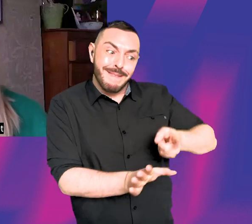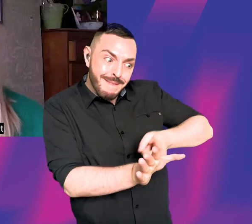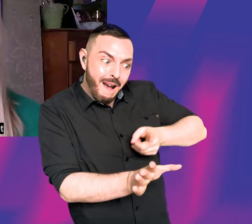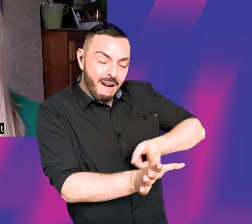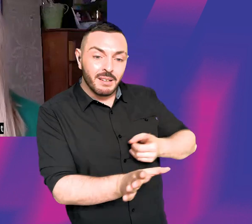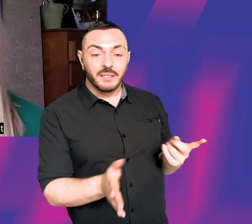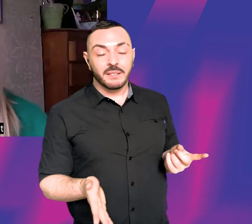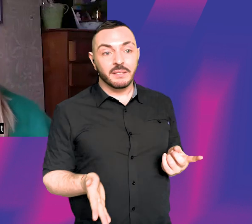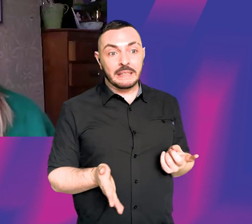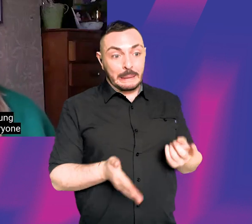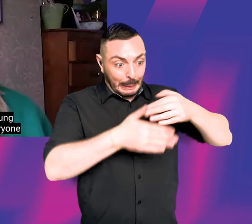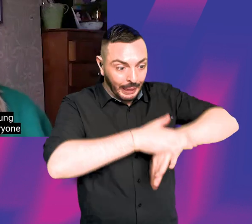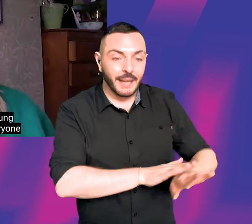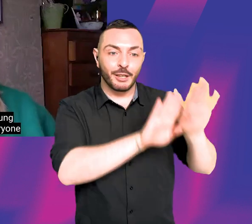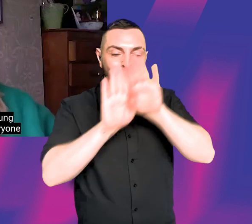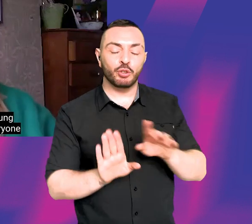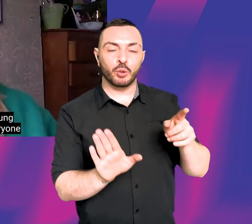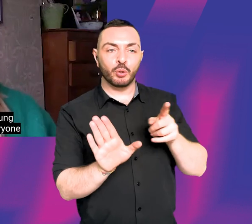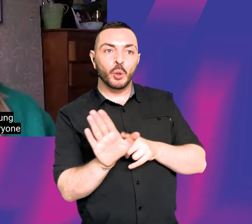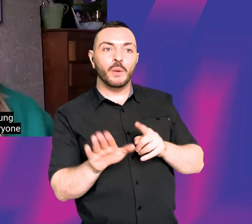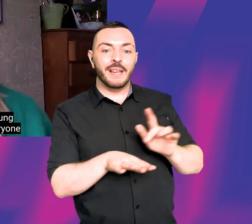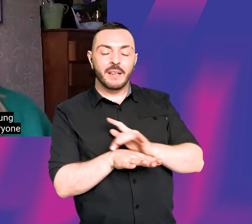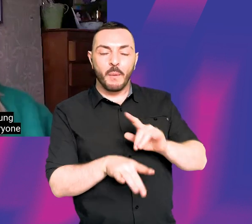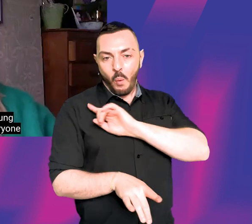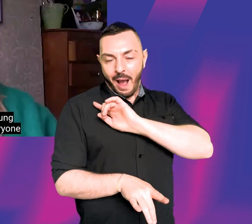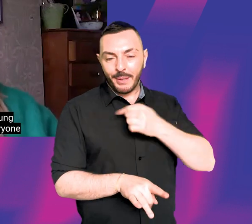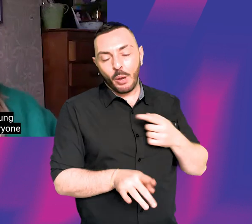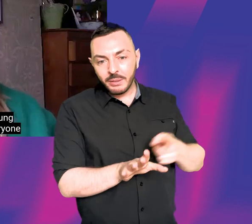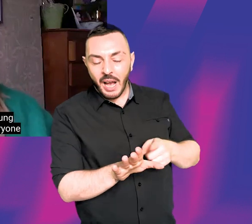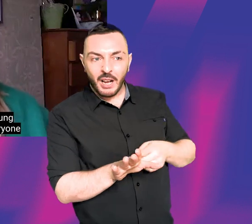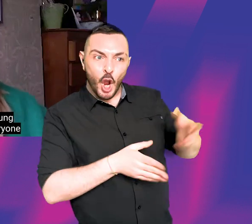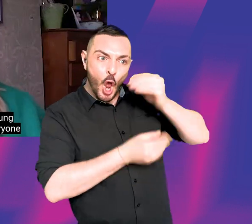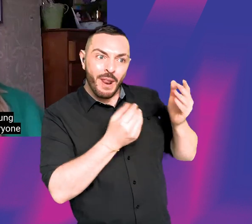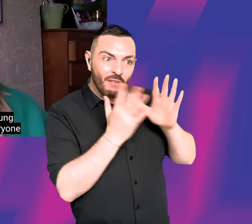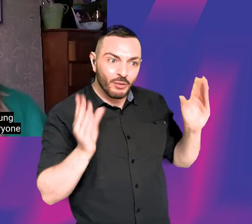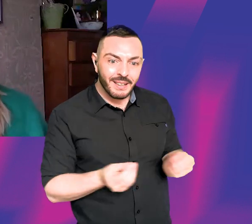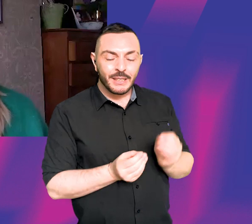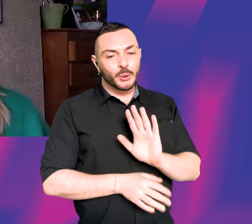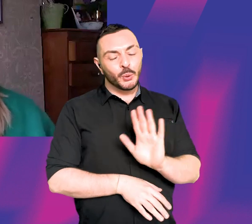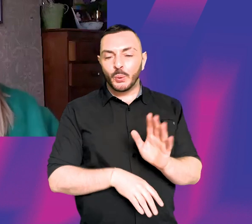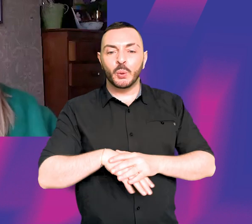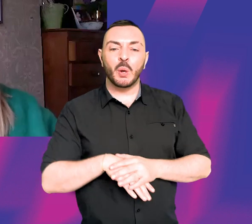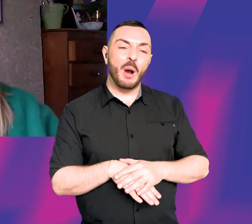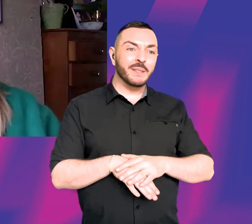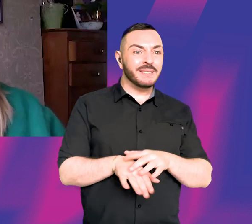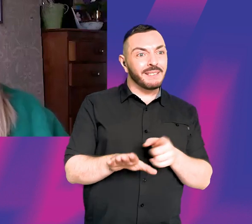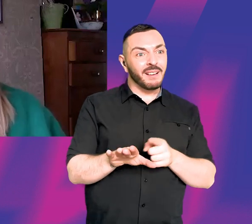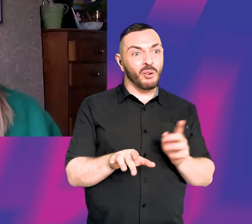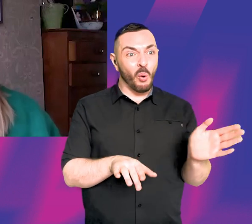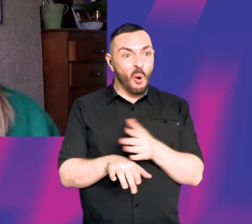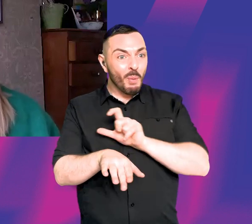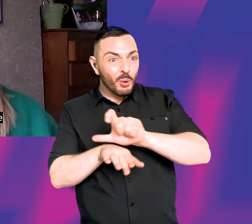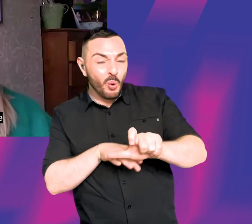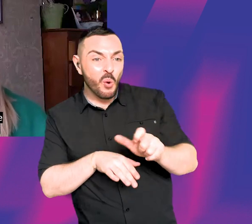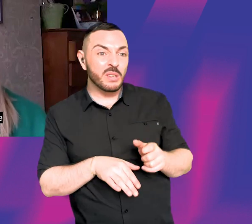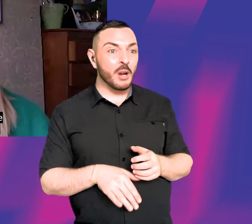not sure I was able to kind of get the best out of it because I was so young when I went, so much younger than everyone else on the course and just a bit immature,